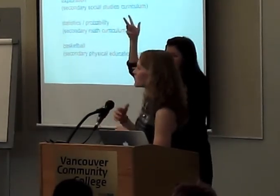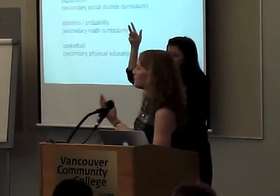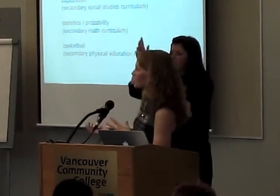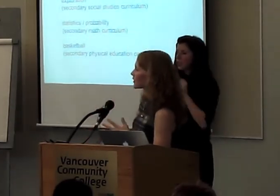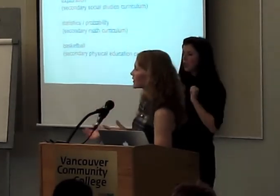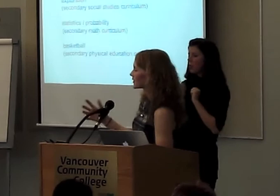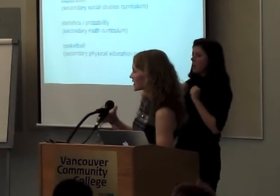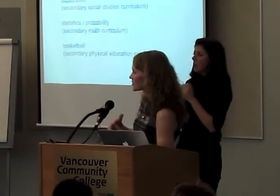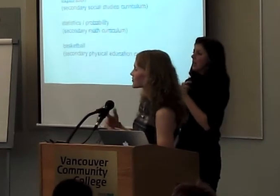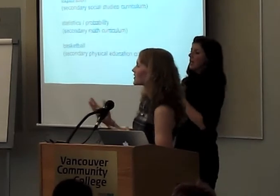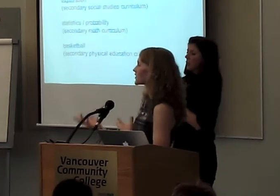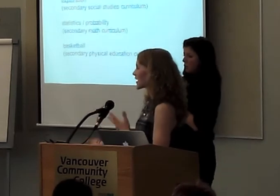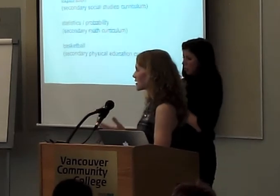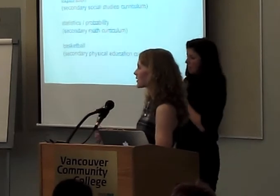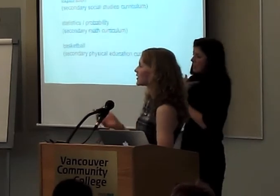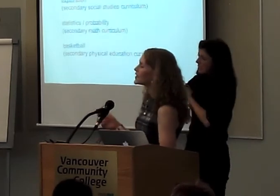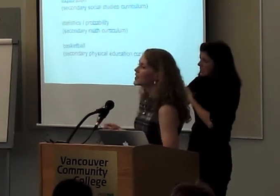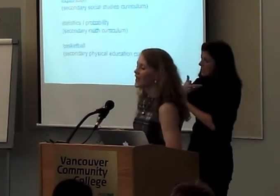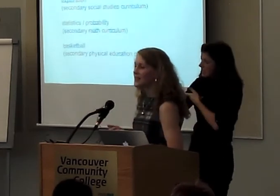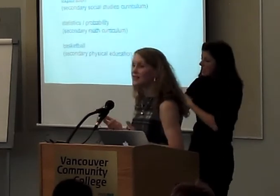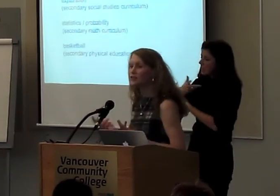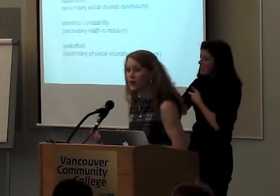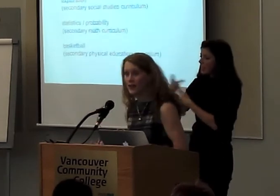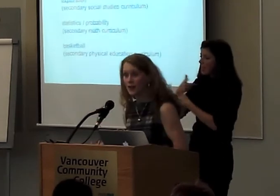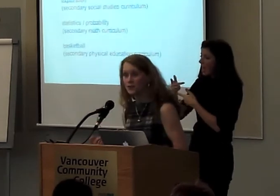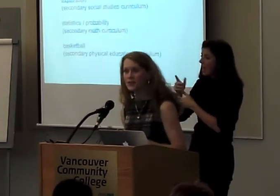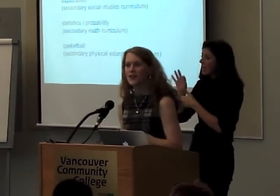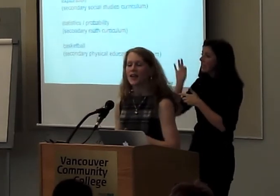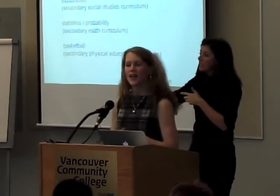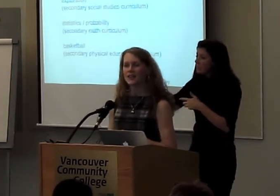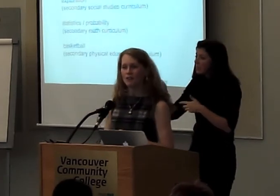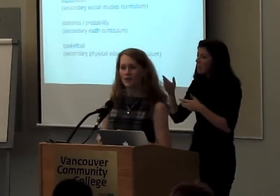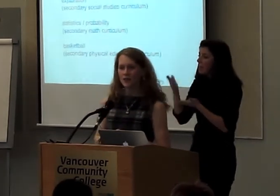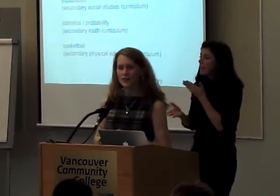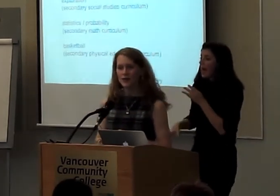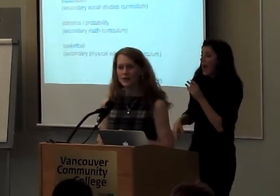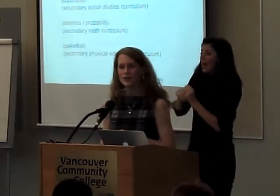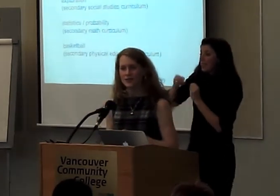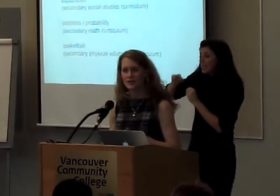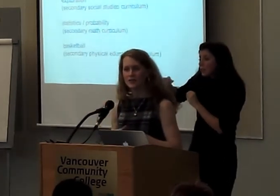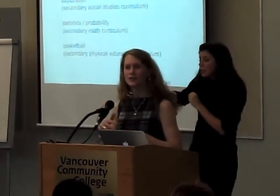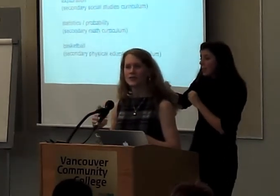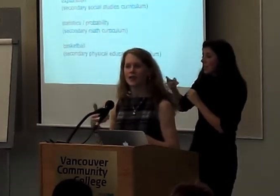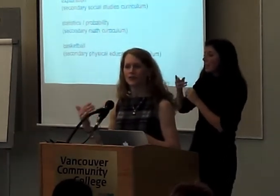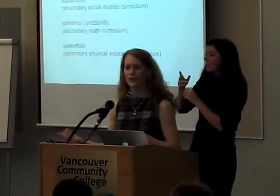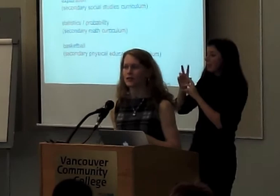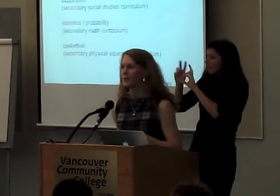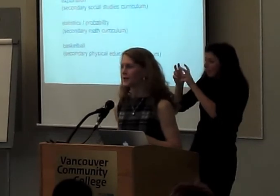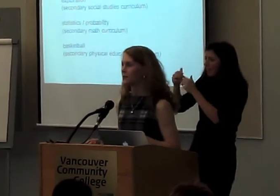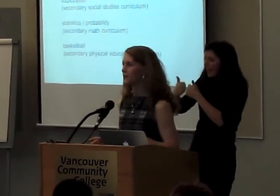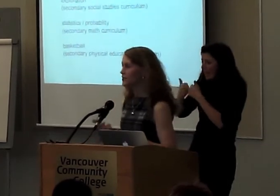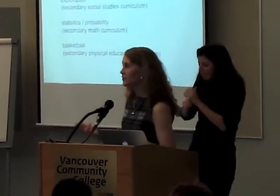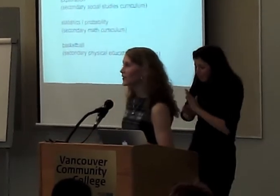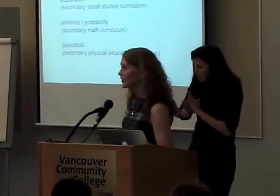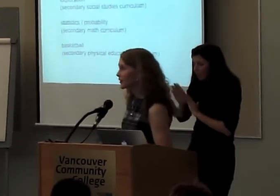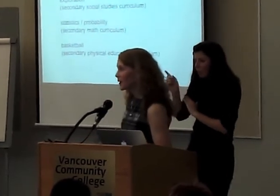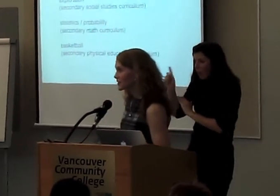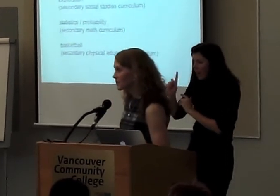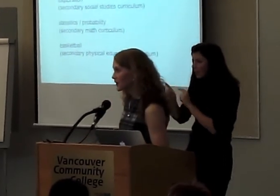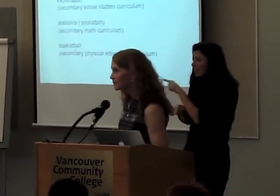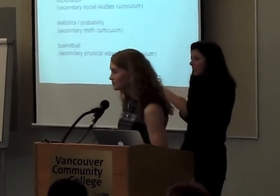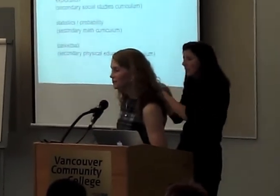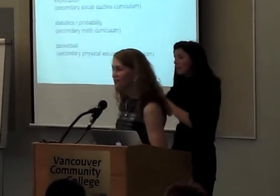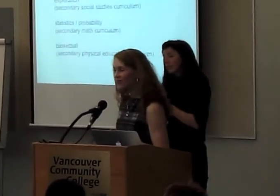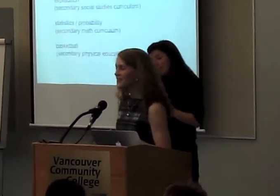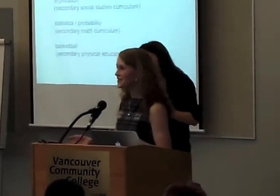about that, and then we brought in the history of the game. and he did try it out, and he found that those students that aren't very good at basketball, they're still not very